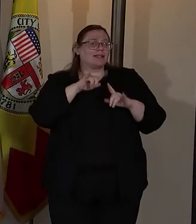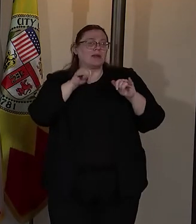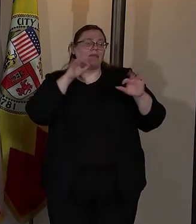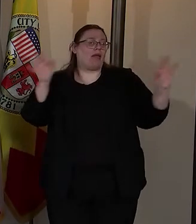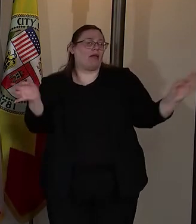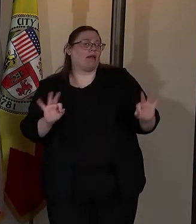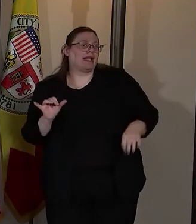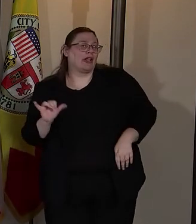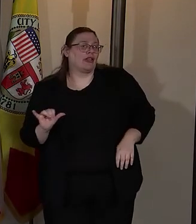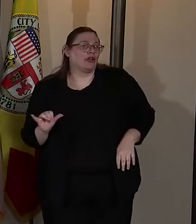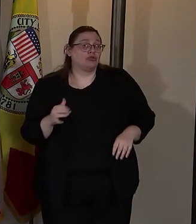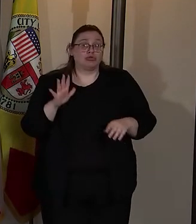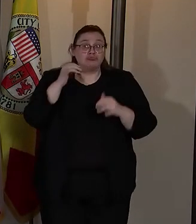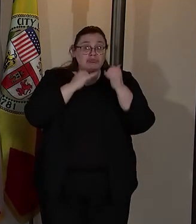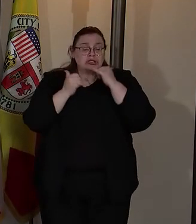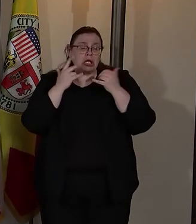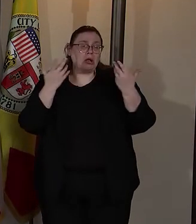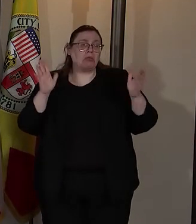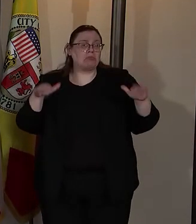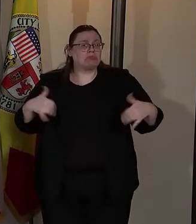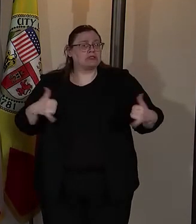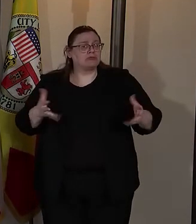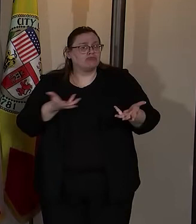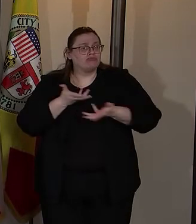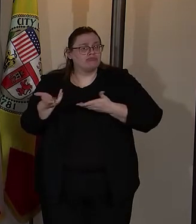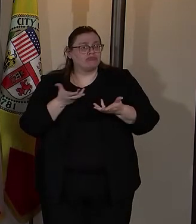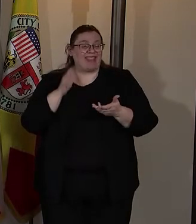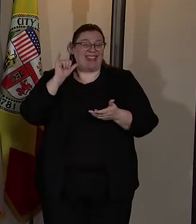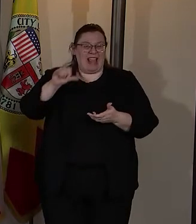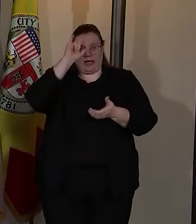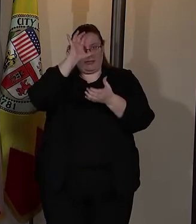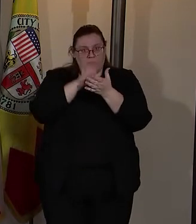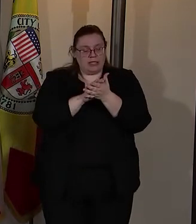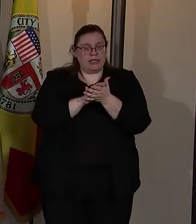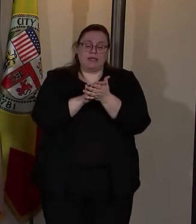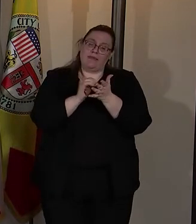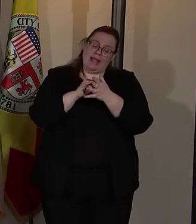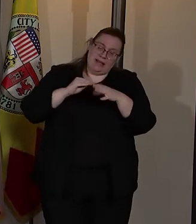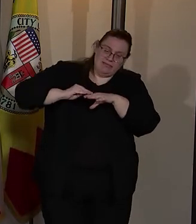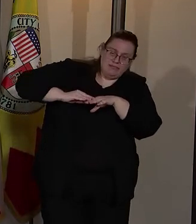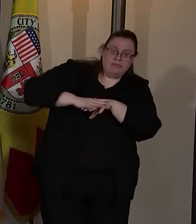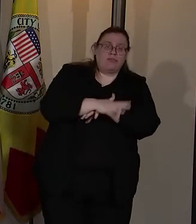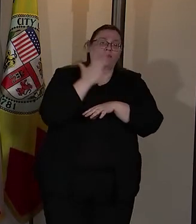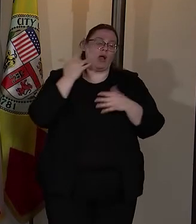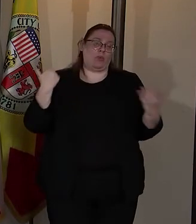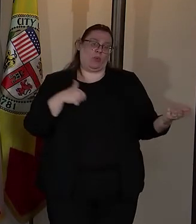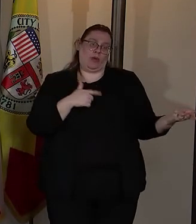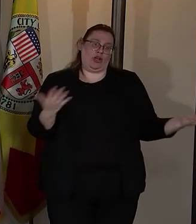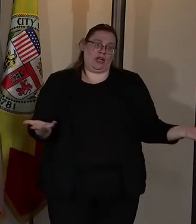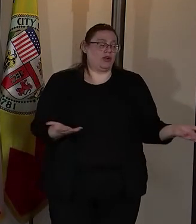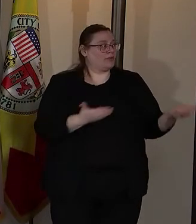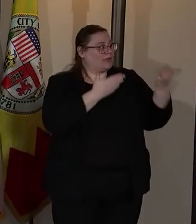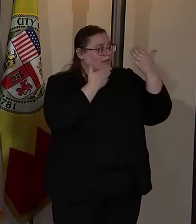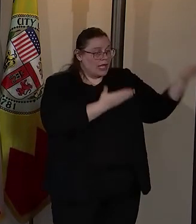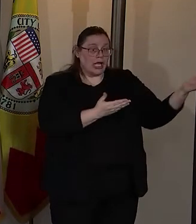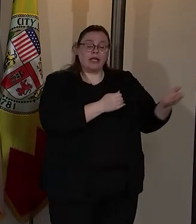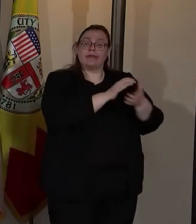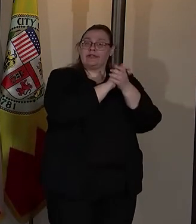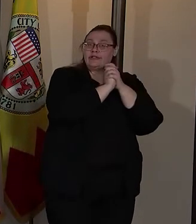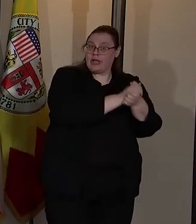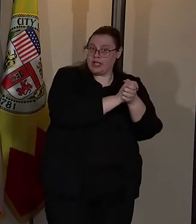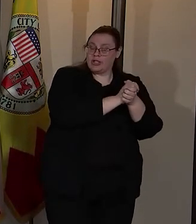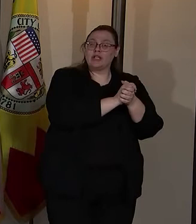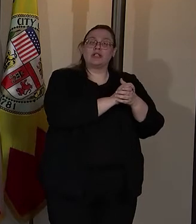mistakes you might have made in life. And it is that ethos that permeates why we are here. I want to thank her, congratulate her.